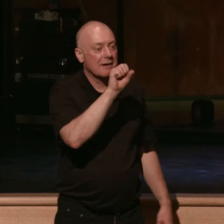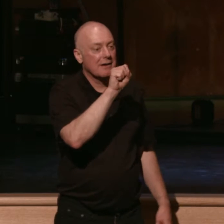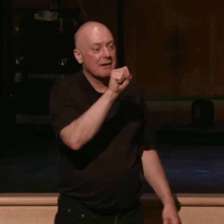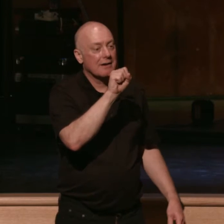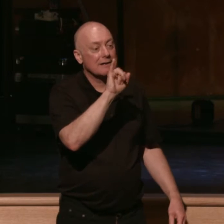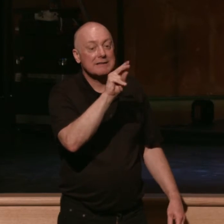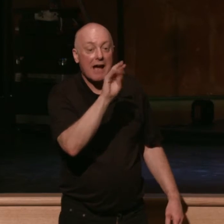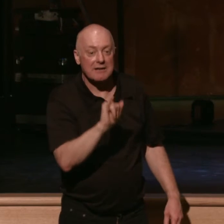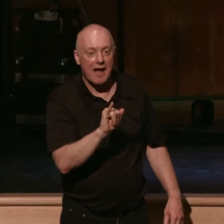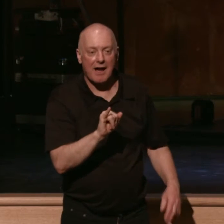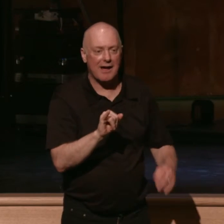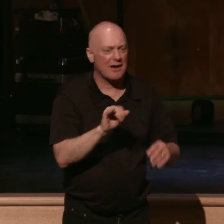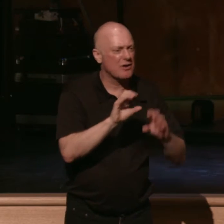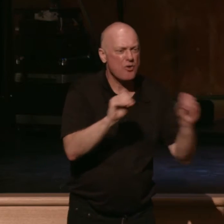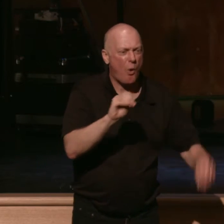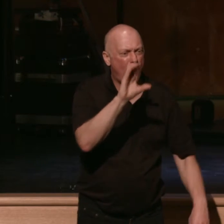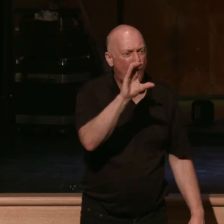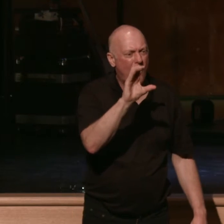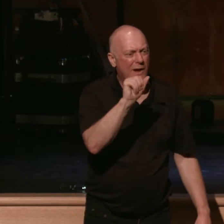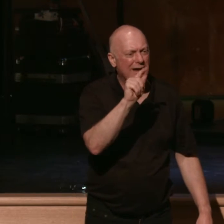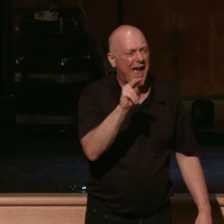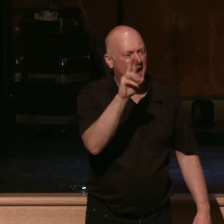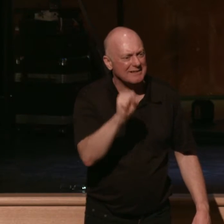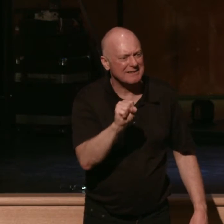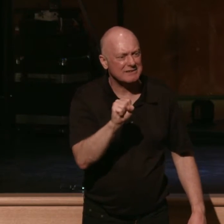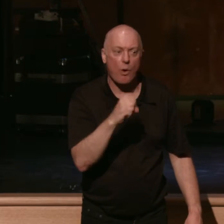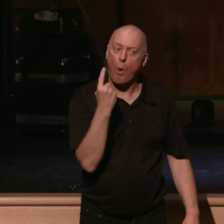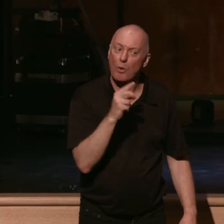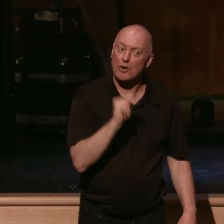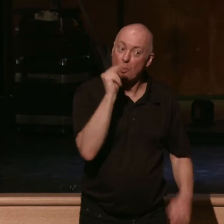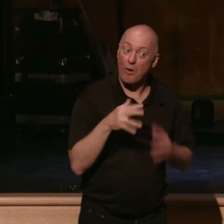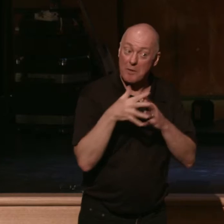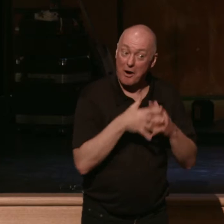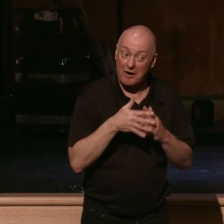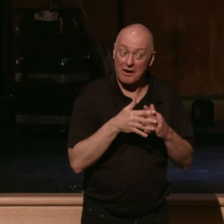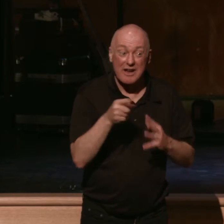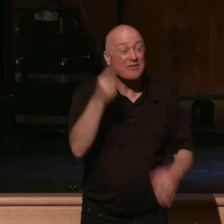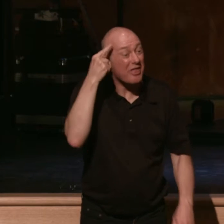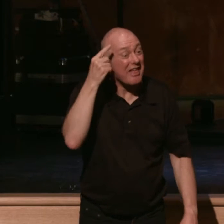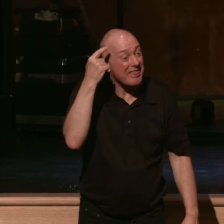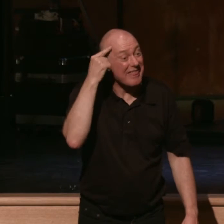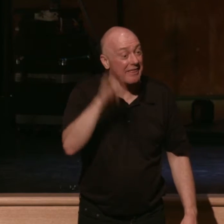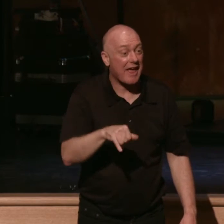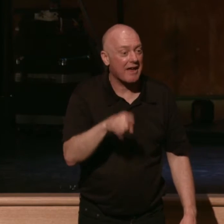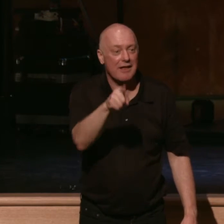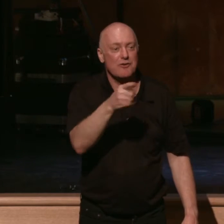cacti because cacti are indigenous to North America. And if you're thinking that, well, then you're way off track here, okay?